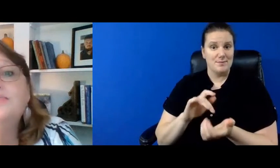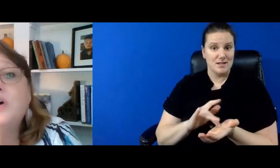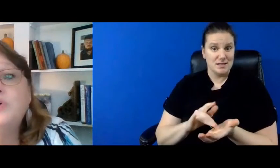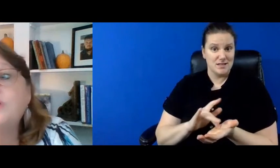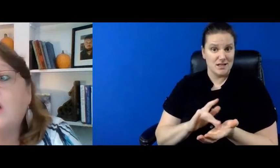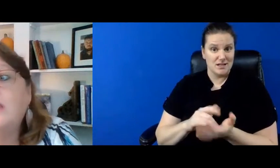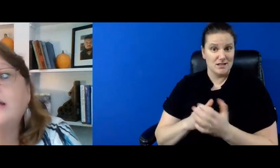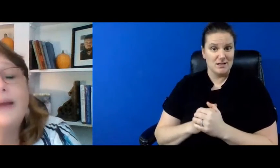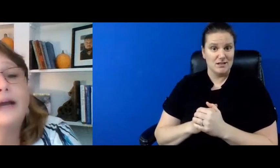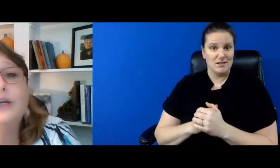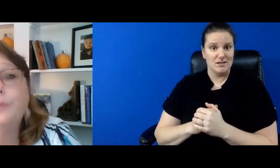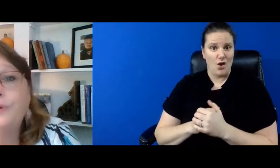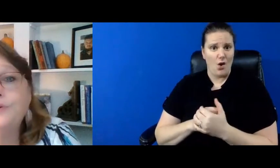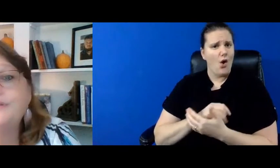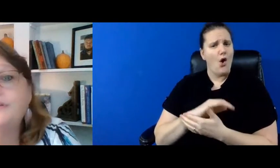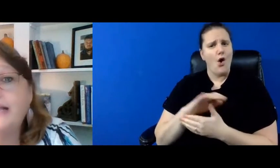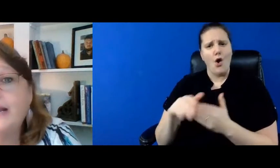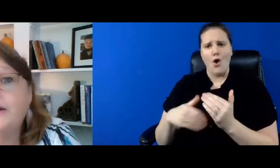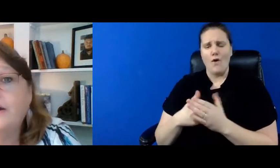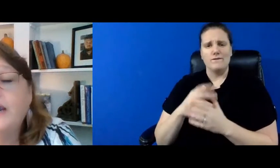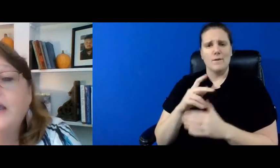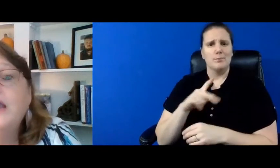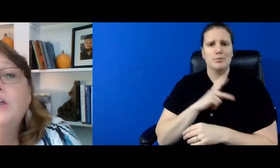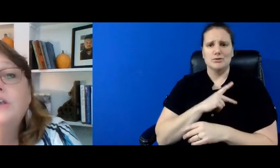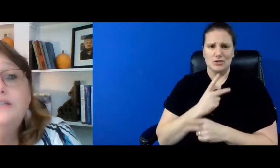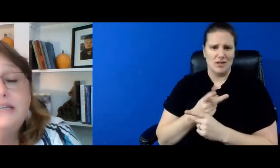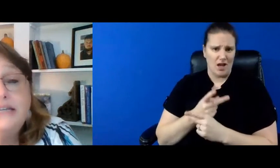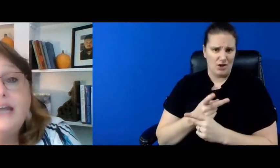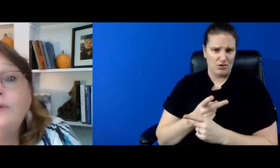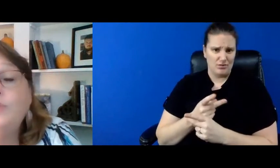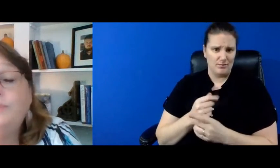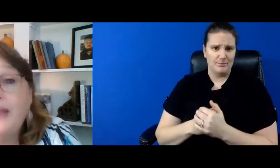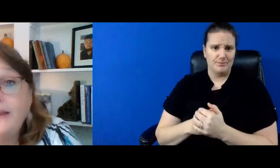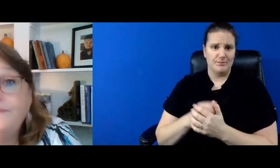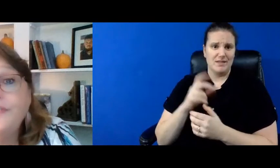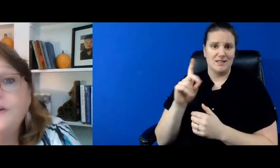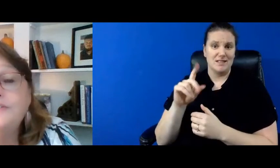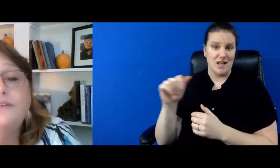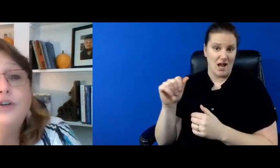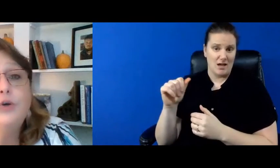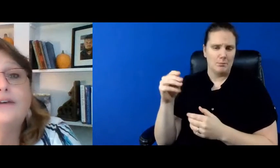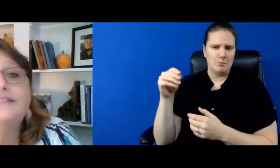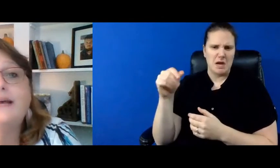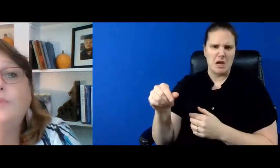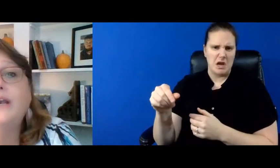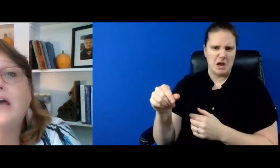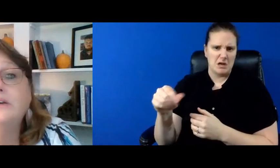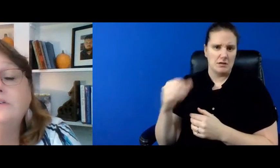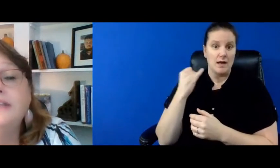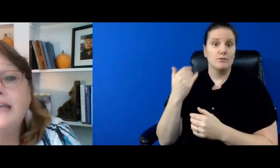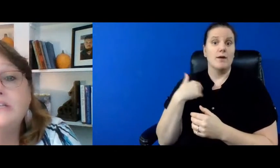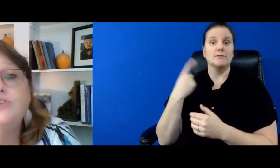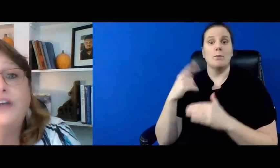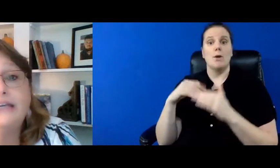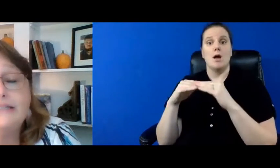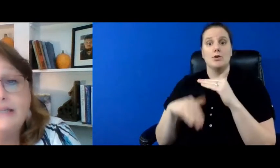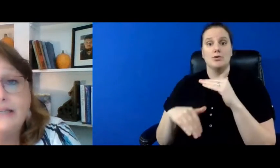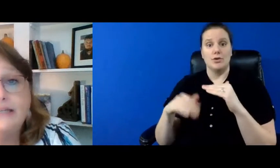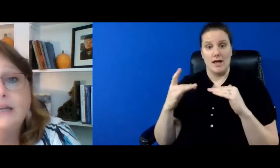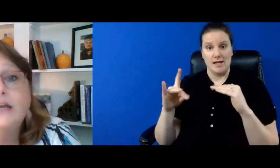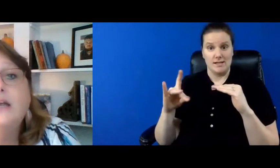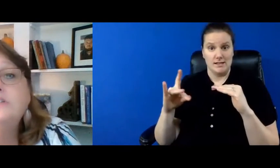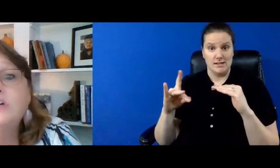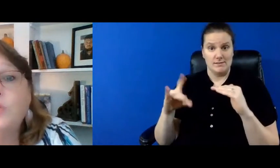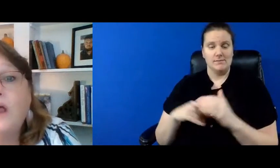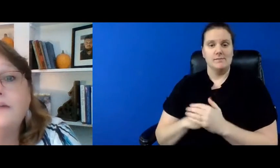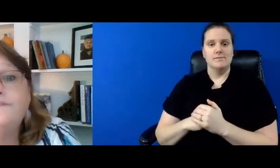those all come out of your personal care dda will pay for those if you have someone under the age of 18